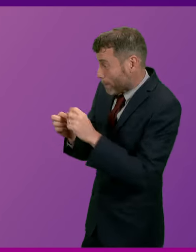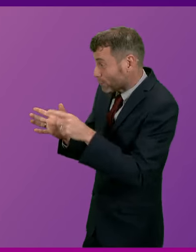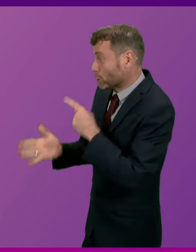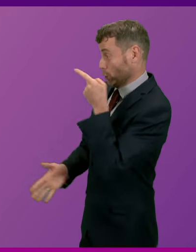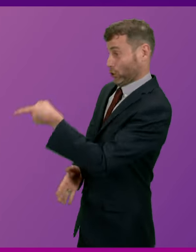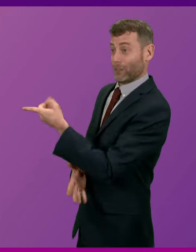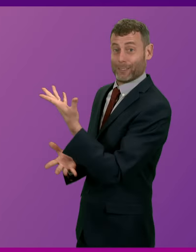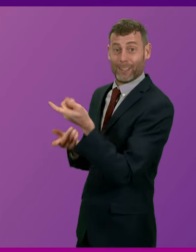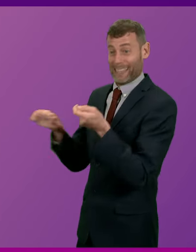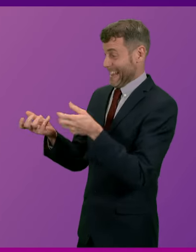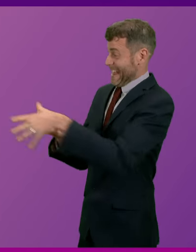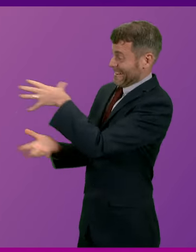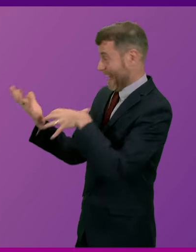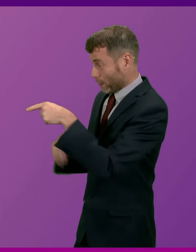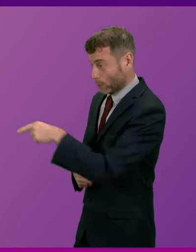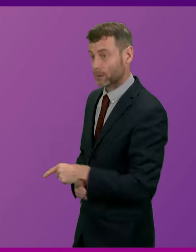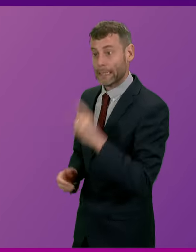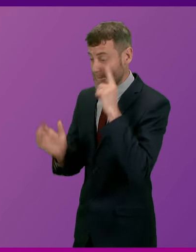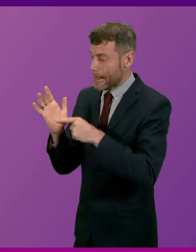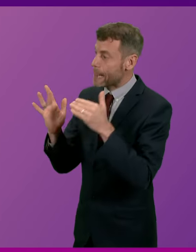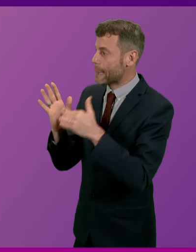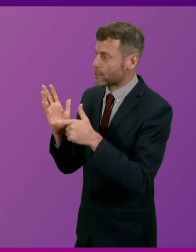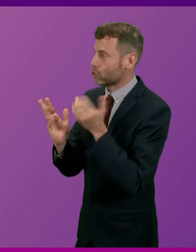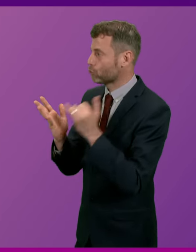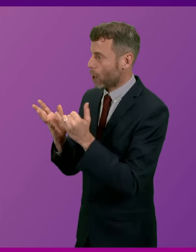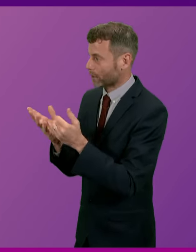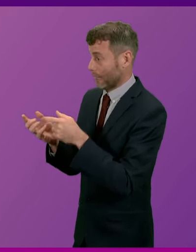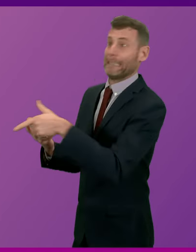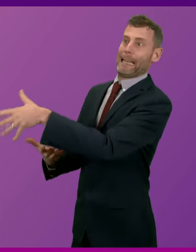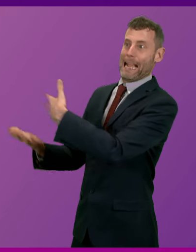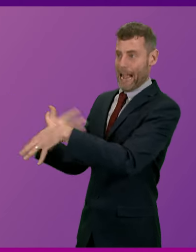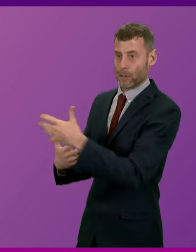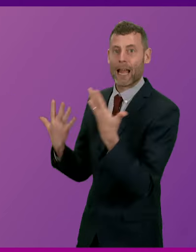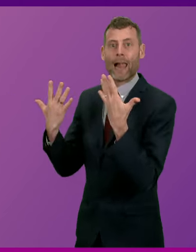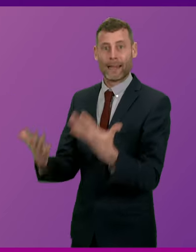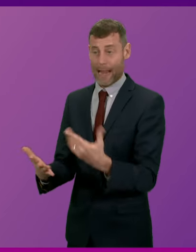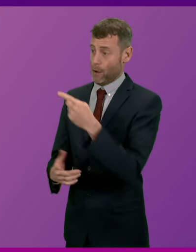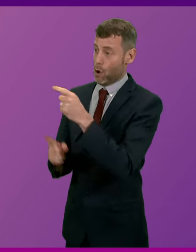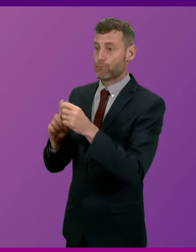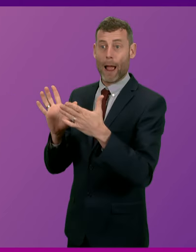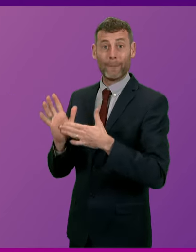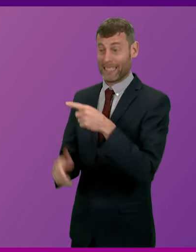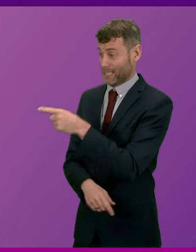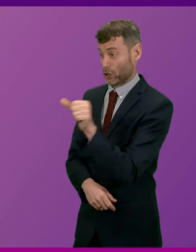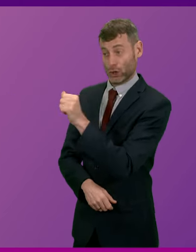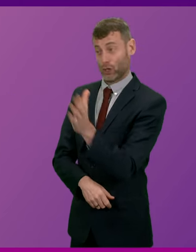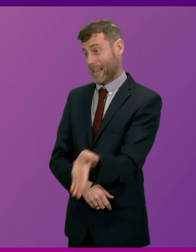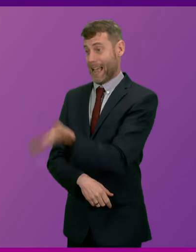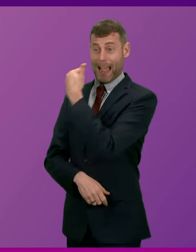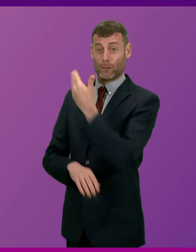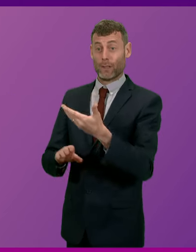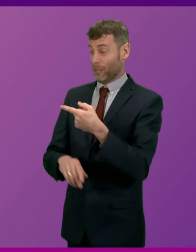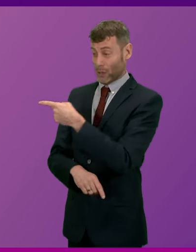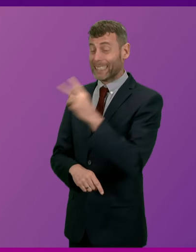presiding officer. The party of Liz Truss. The party of a Prime Minister that was outlasted by a latest